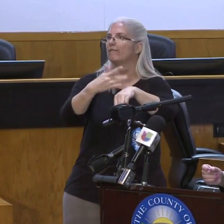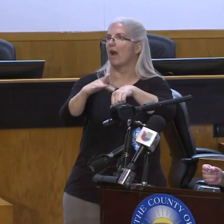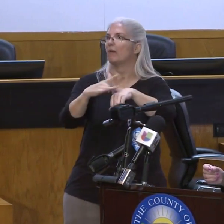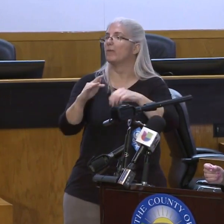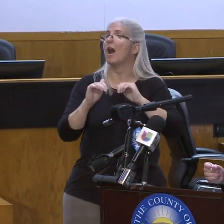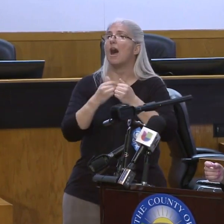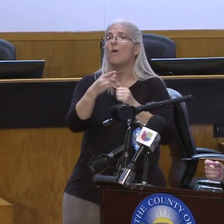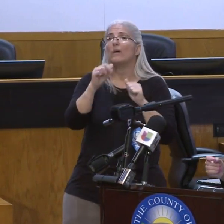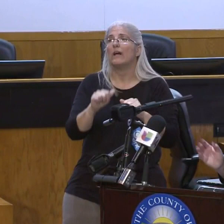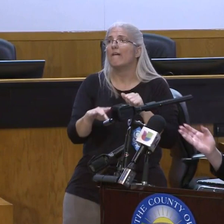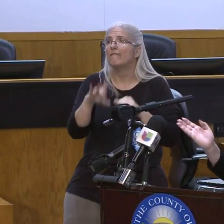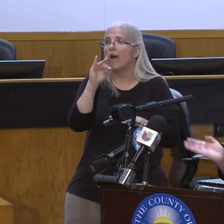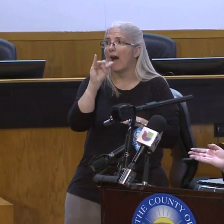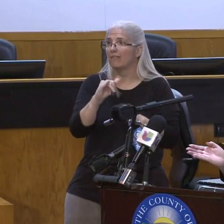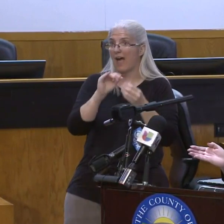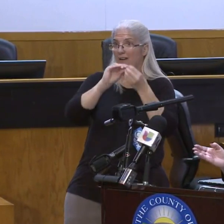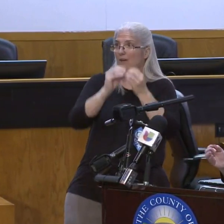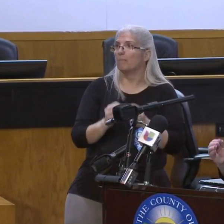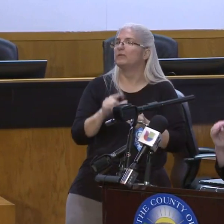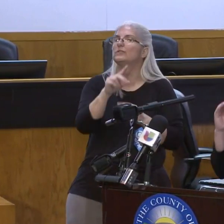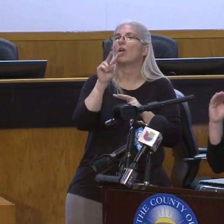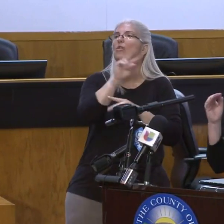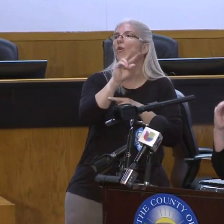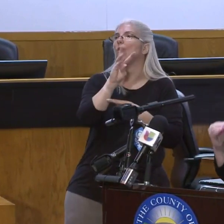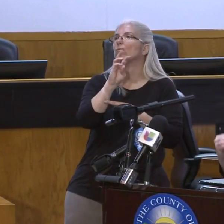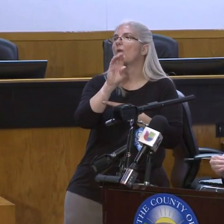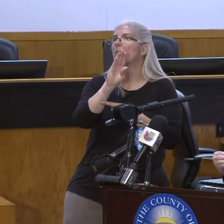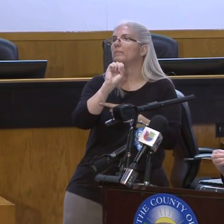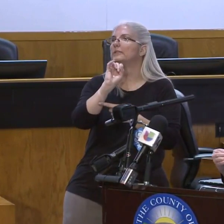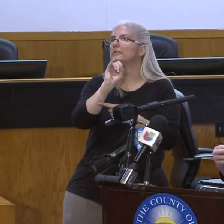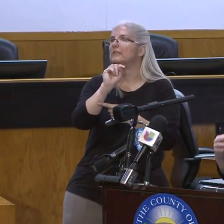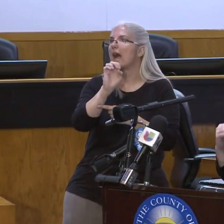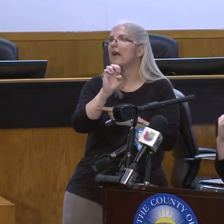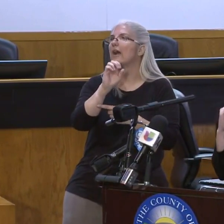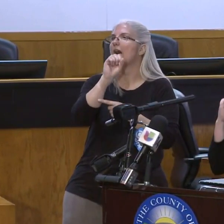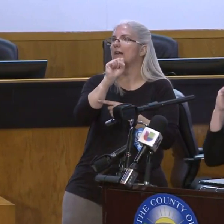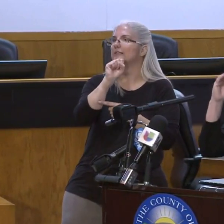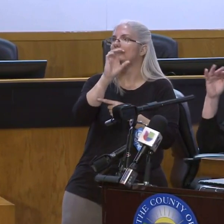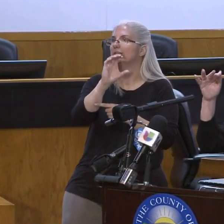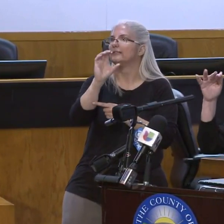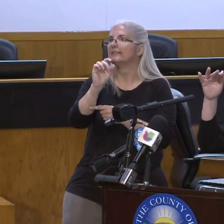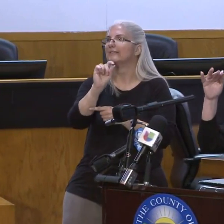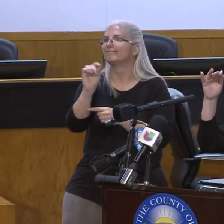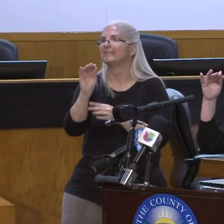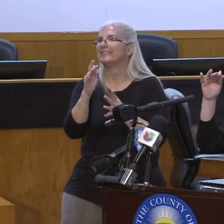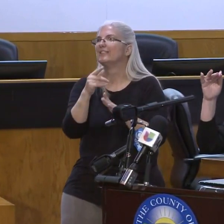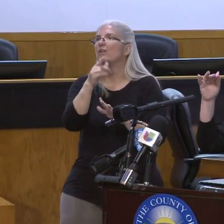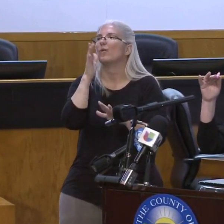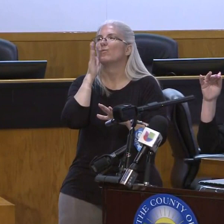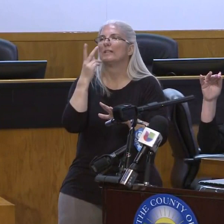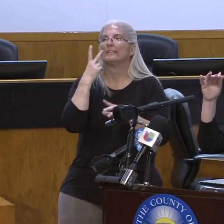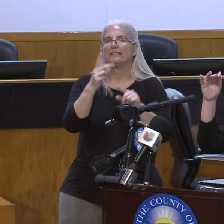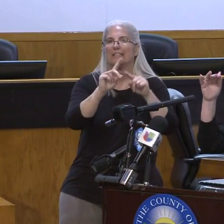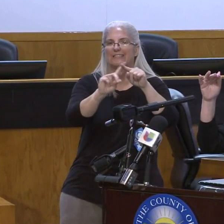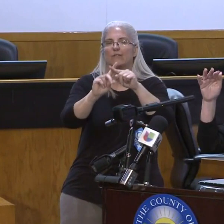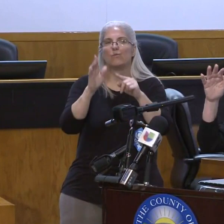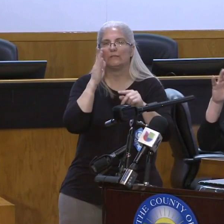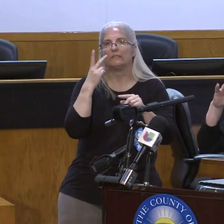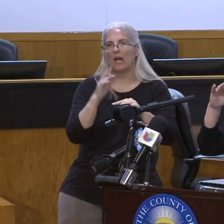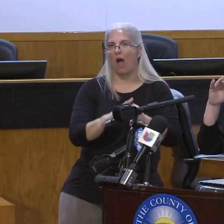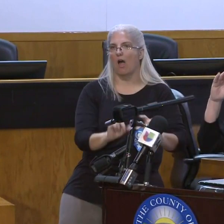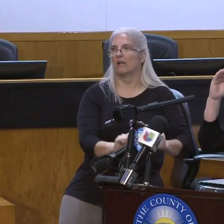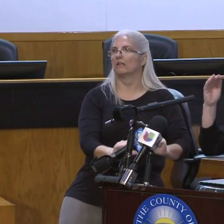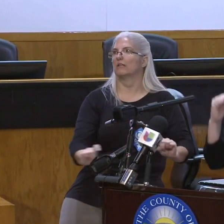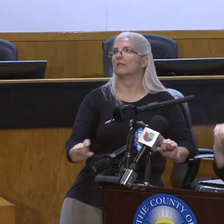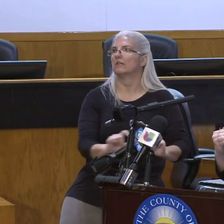.org and backslash coronavirus, you'll see each of these dashboards, one that explains all the new cases that we're getting,